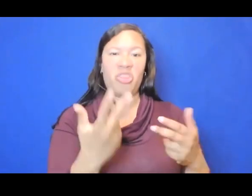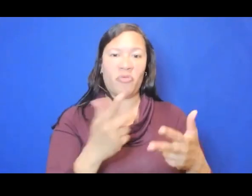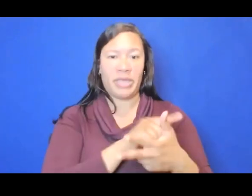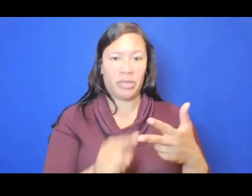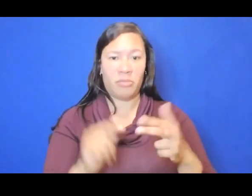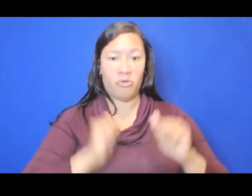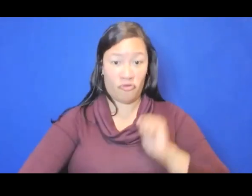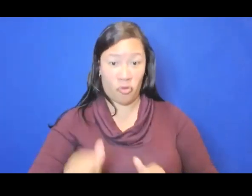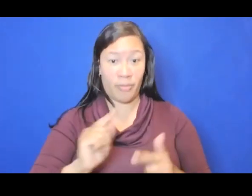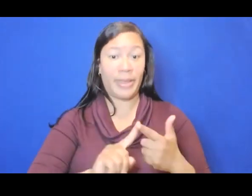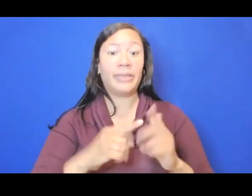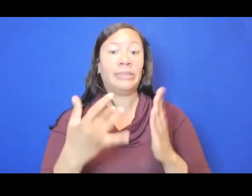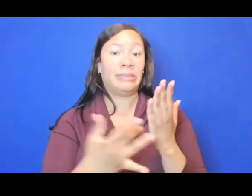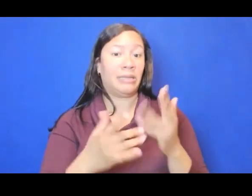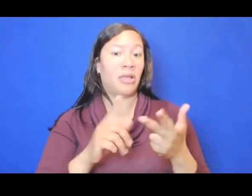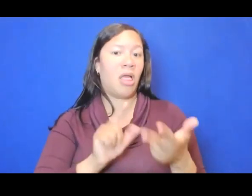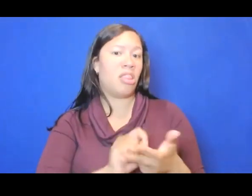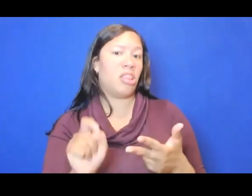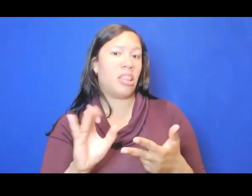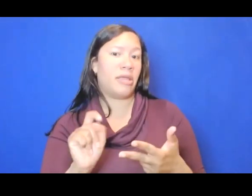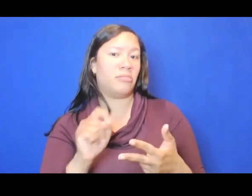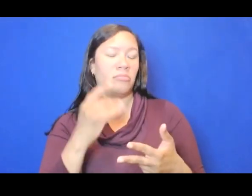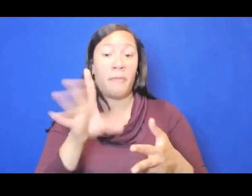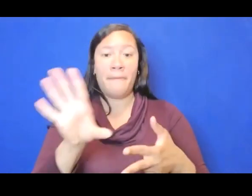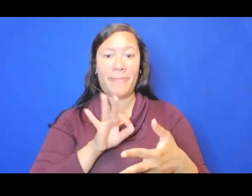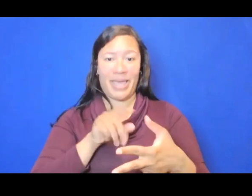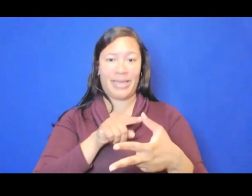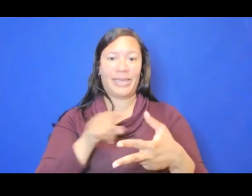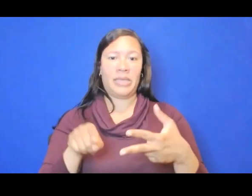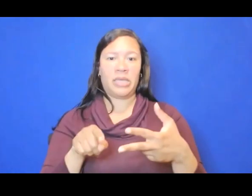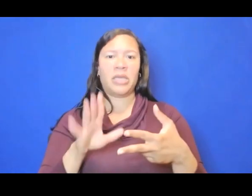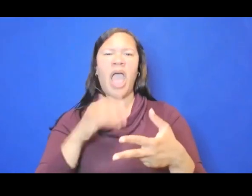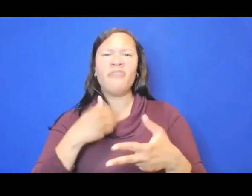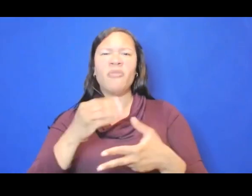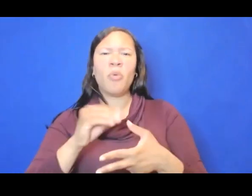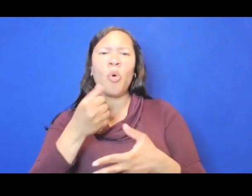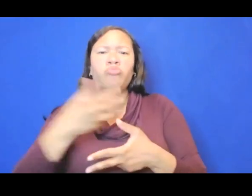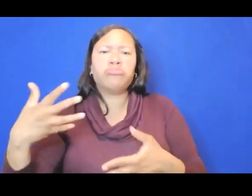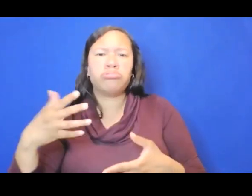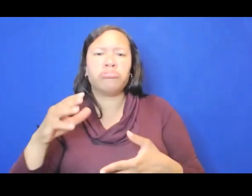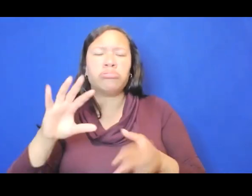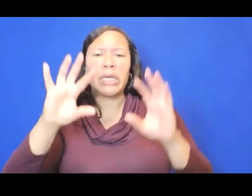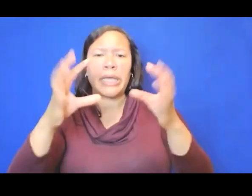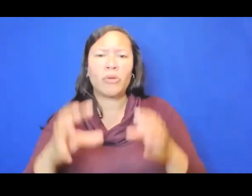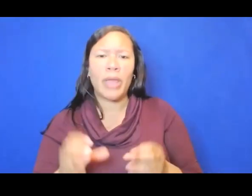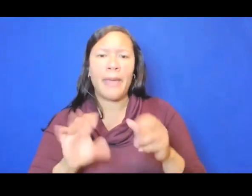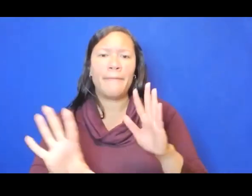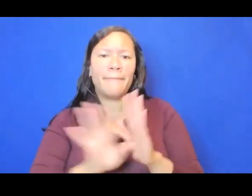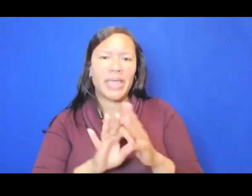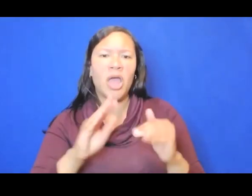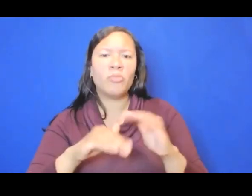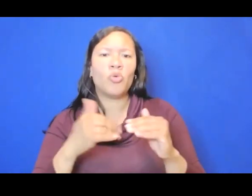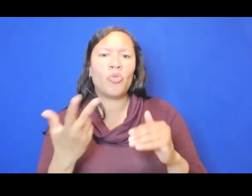arts, technology, and literature. If you select one of those, there's more subcategories underneath and you can pick up to three of those.